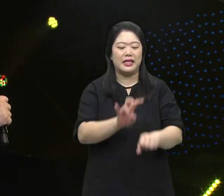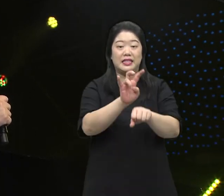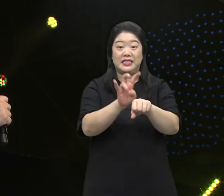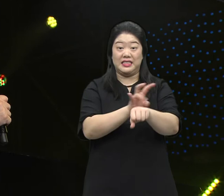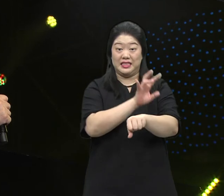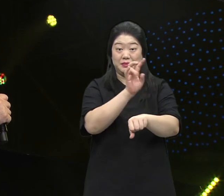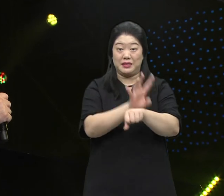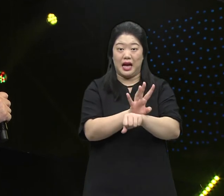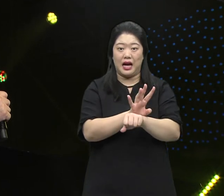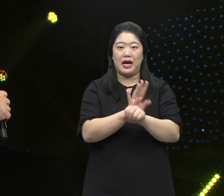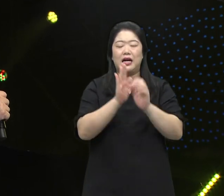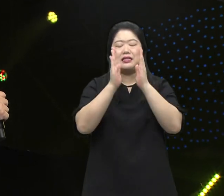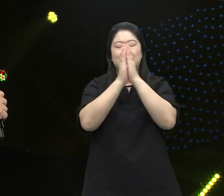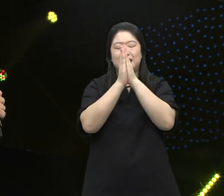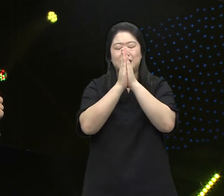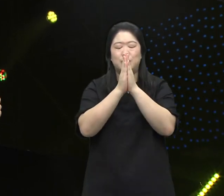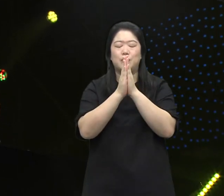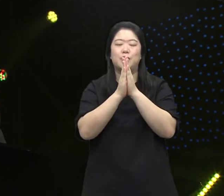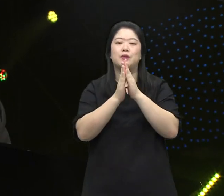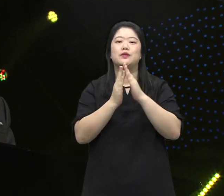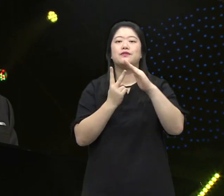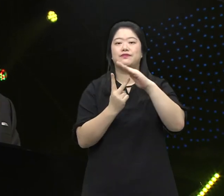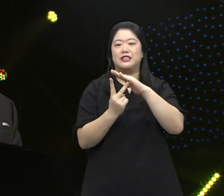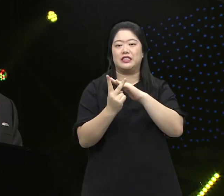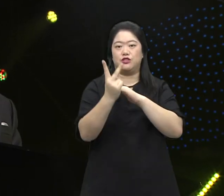That it is a 24-hour prayer vision trip.